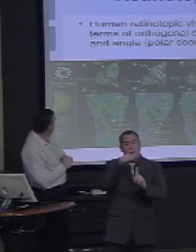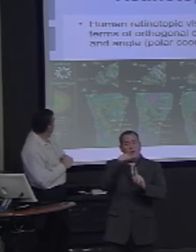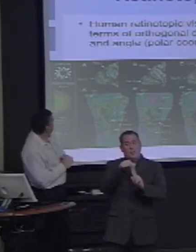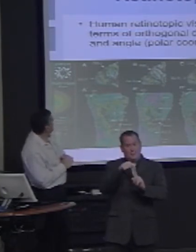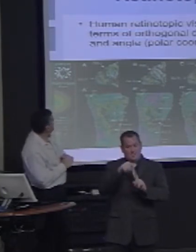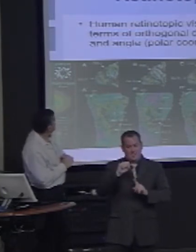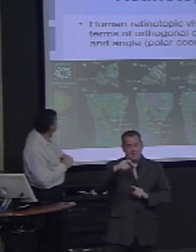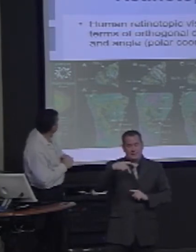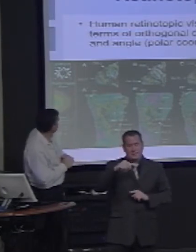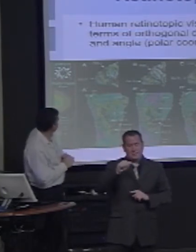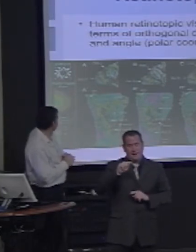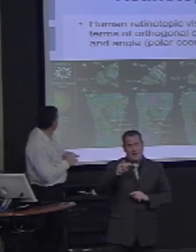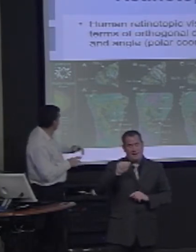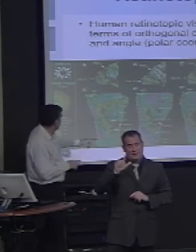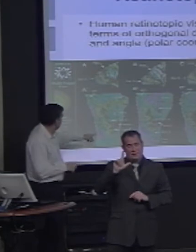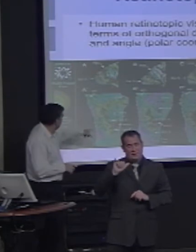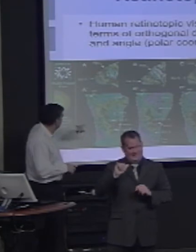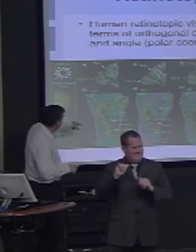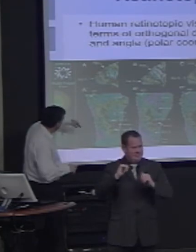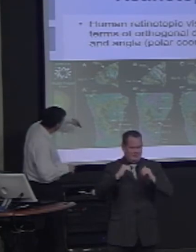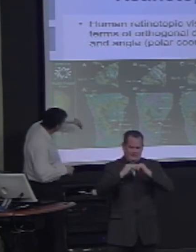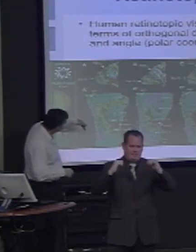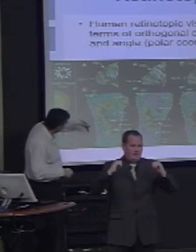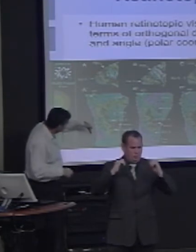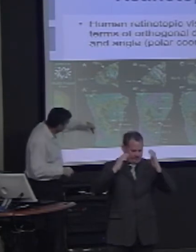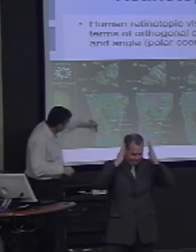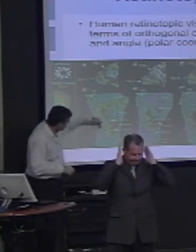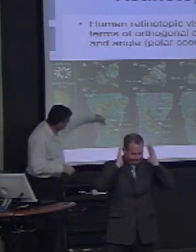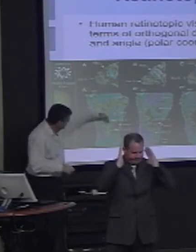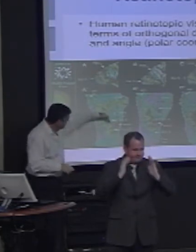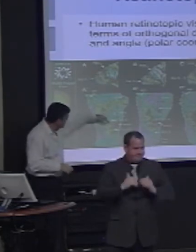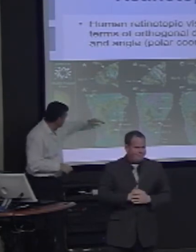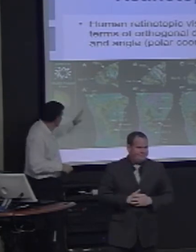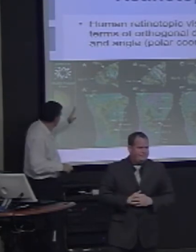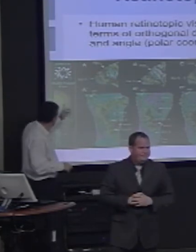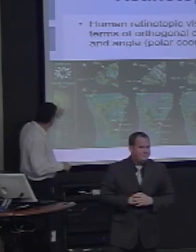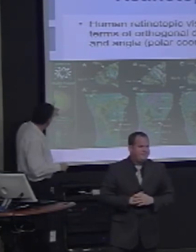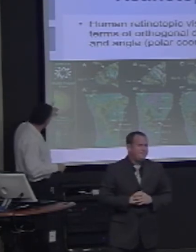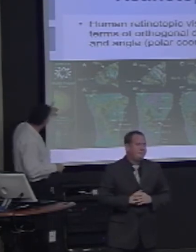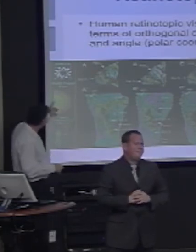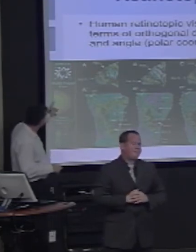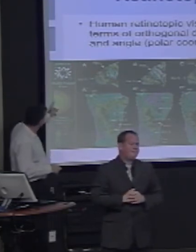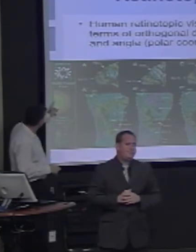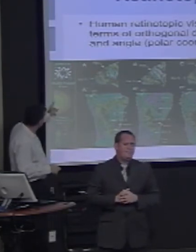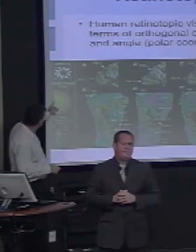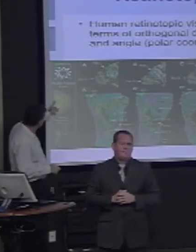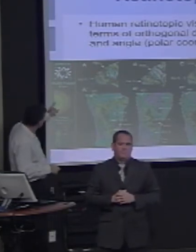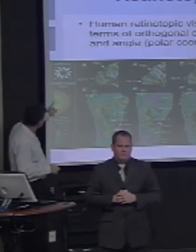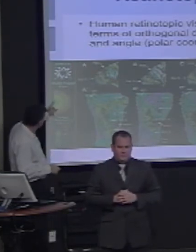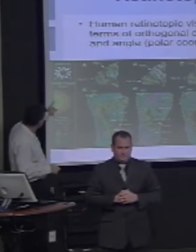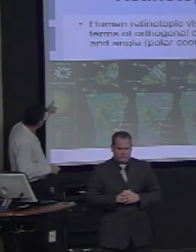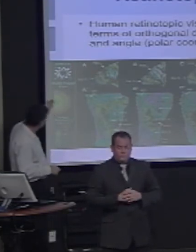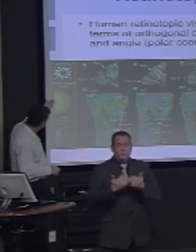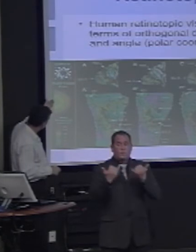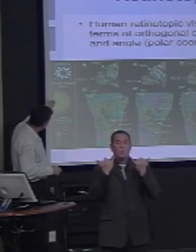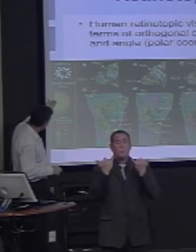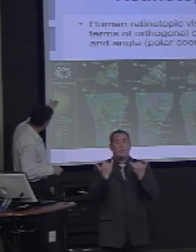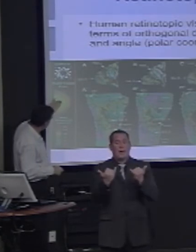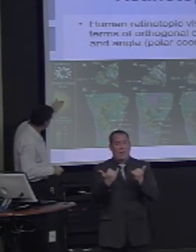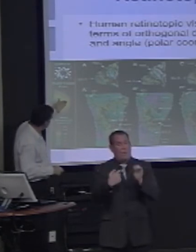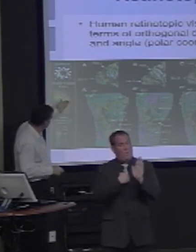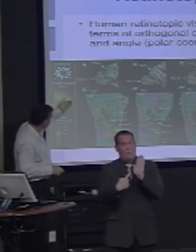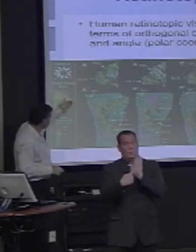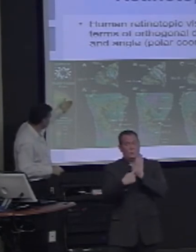plots showing the degree of activation as you move from central vision